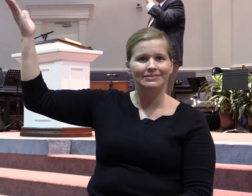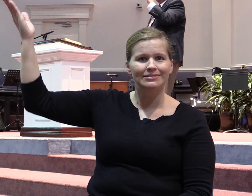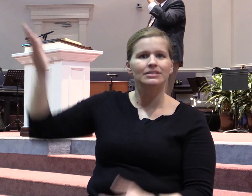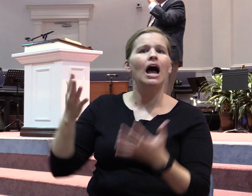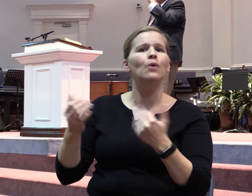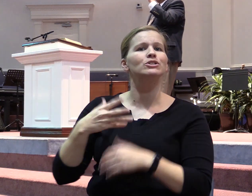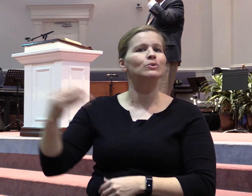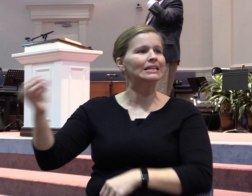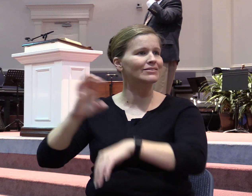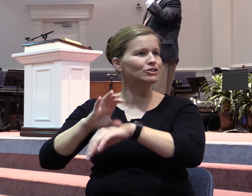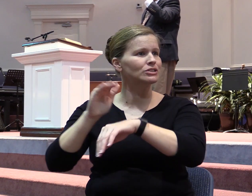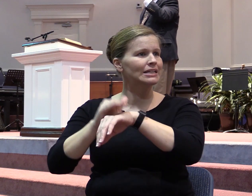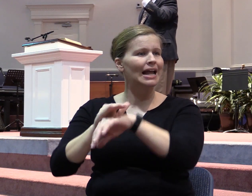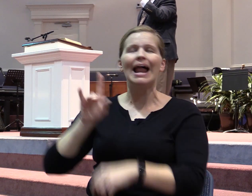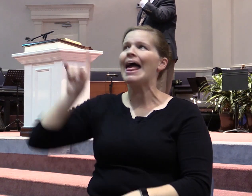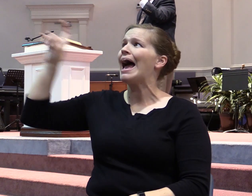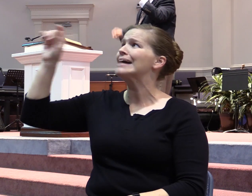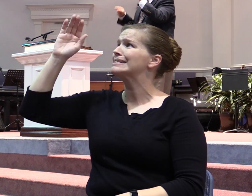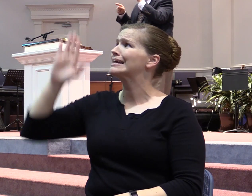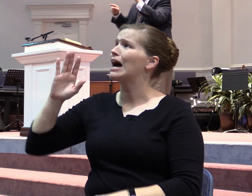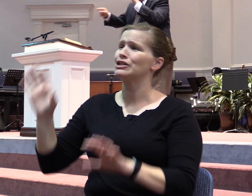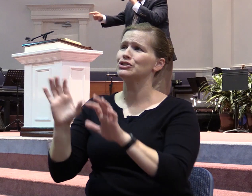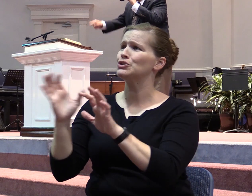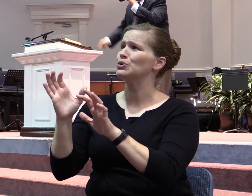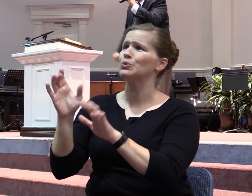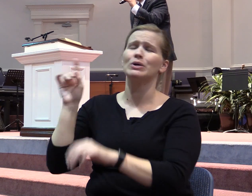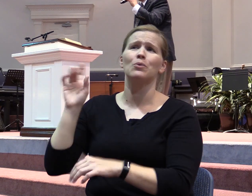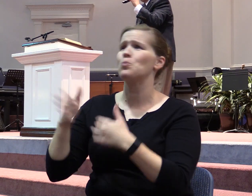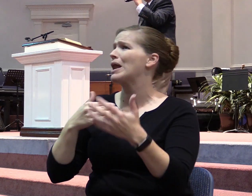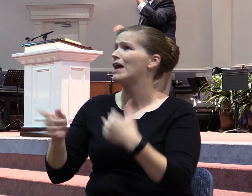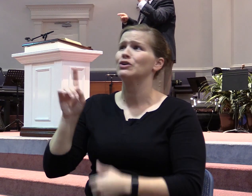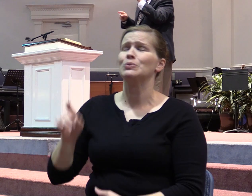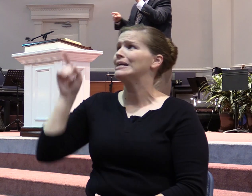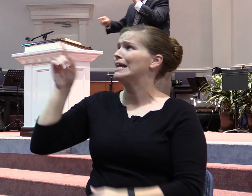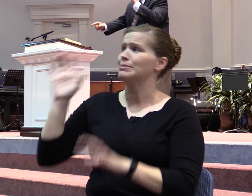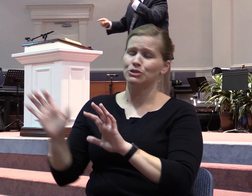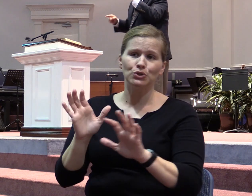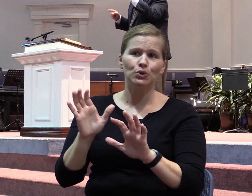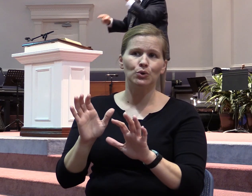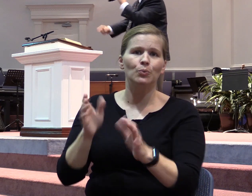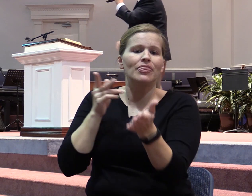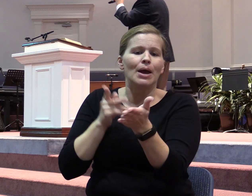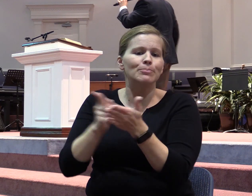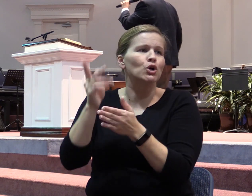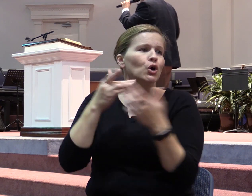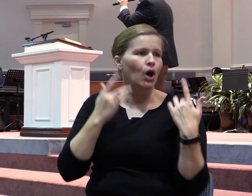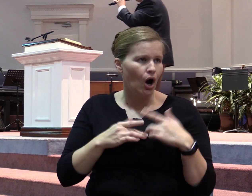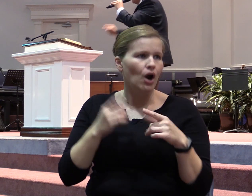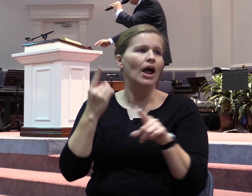church tonight asking God to do what you need Him to do. Ask Him with a pure heart and a right mode. God, I know you're able.